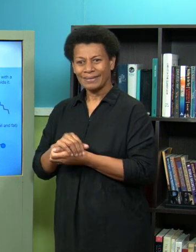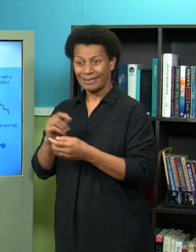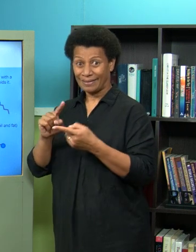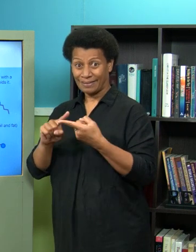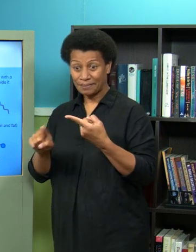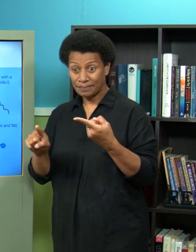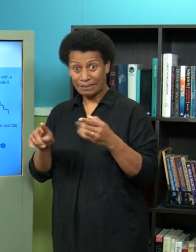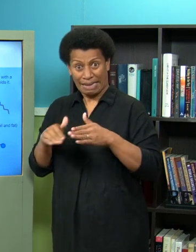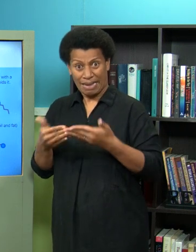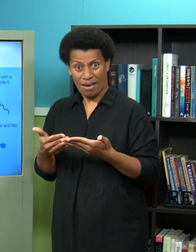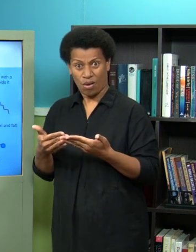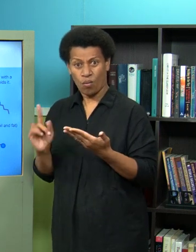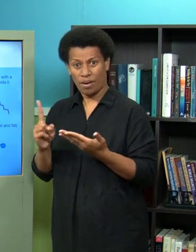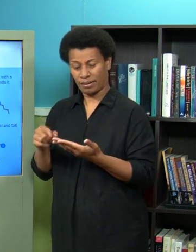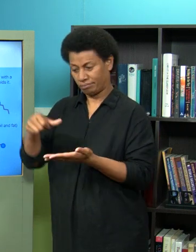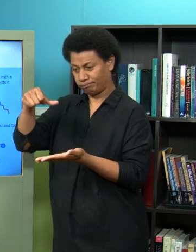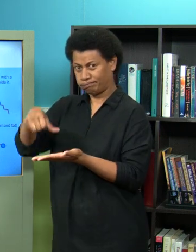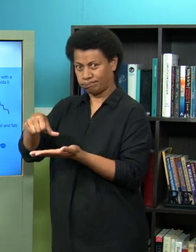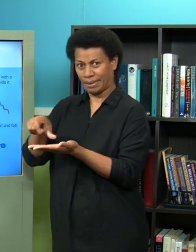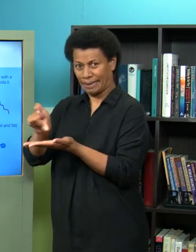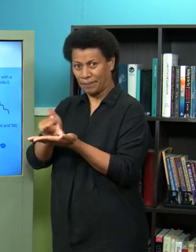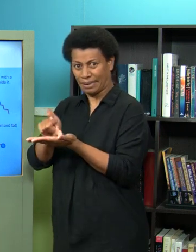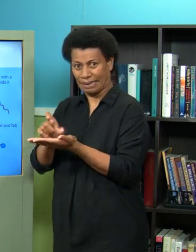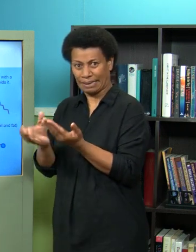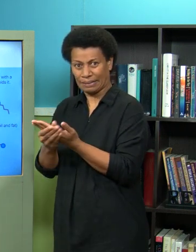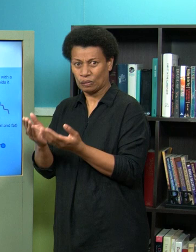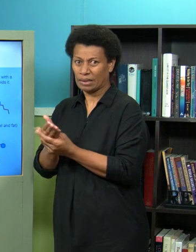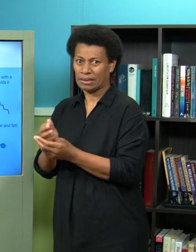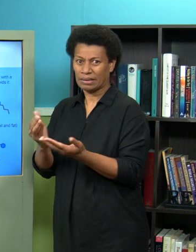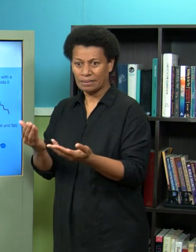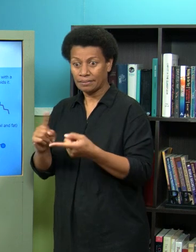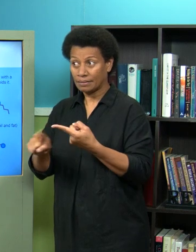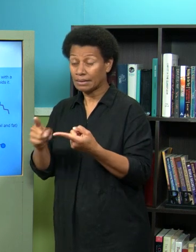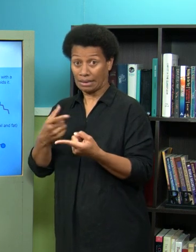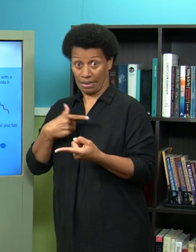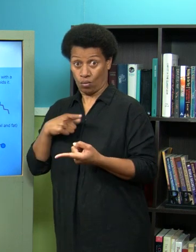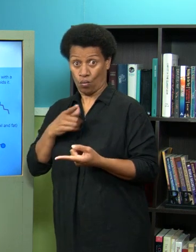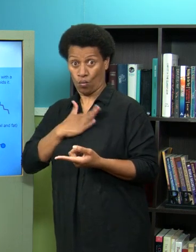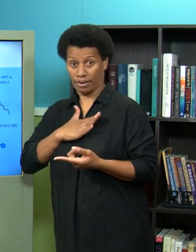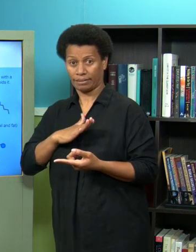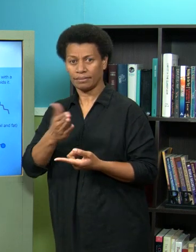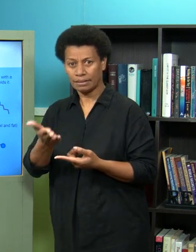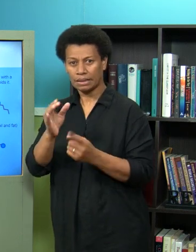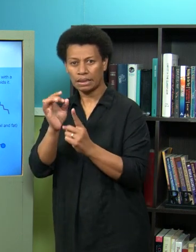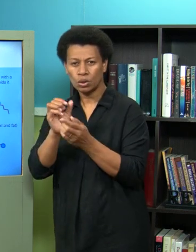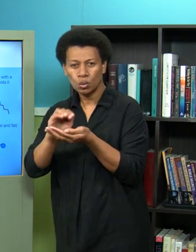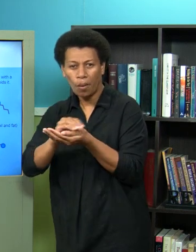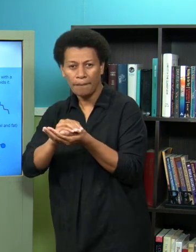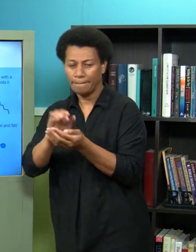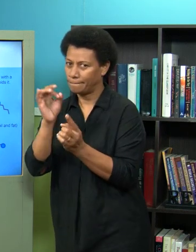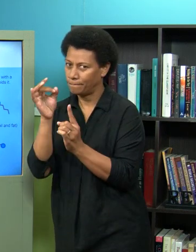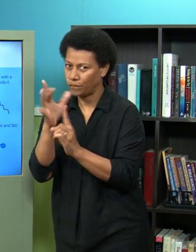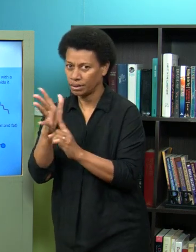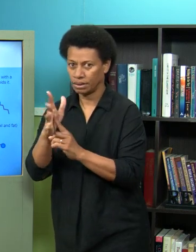now let's go back to basics let me explain the science of soap and why soap is absolutely critical